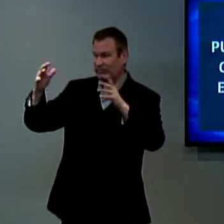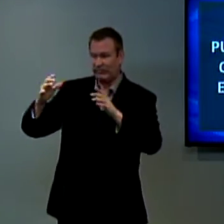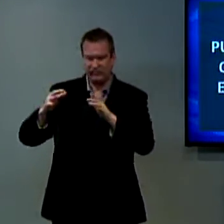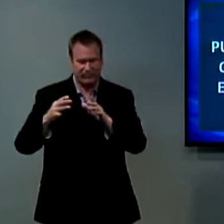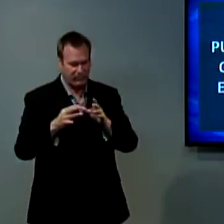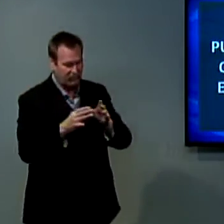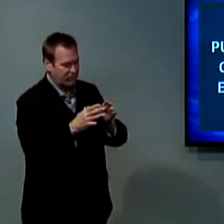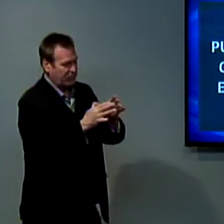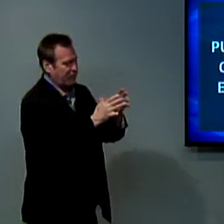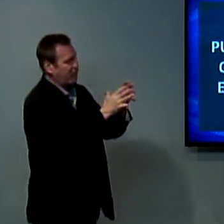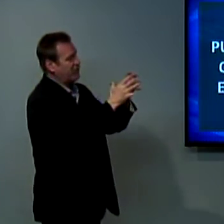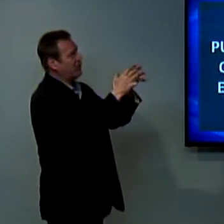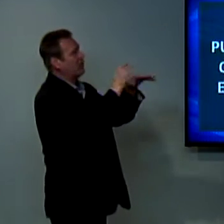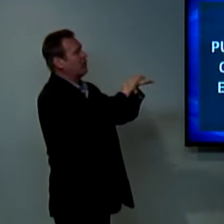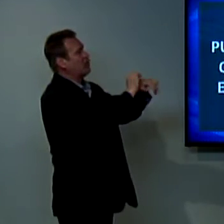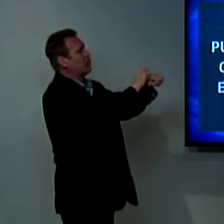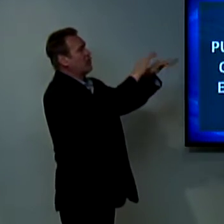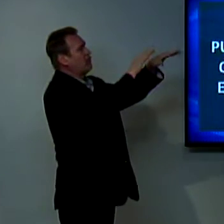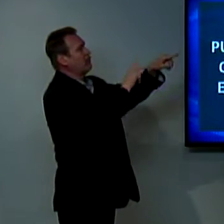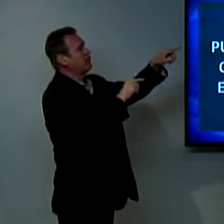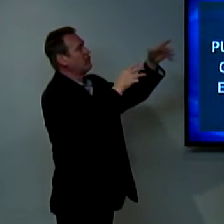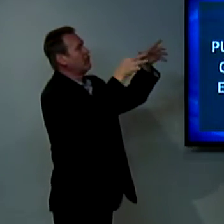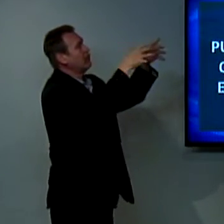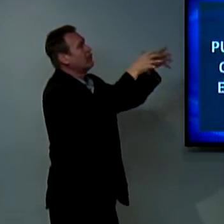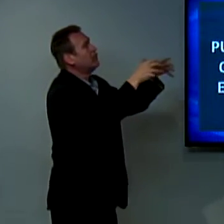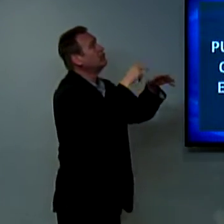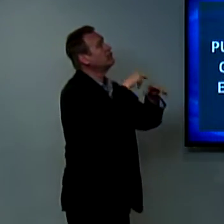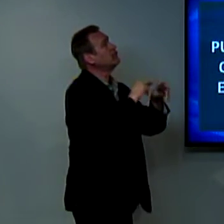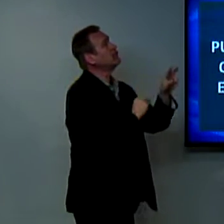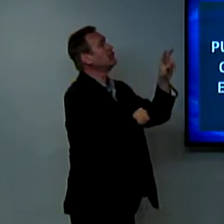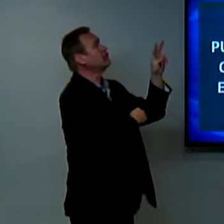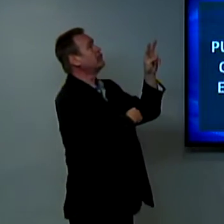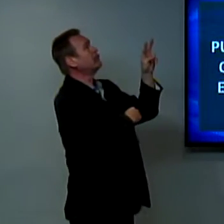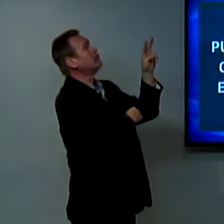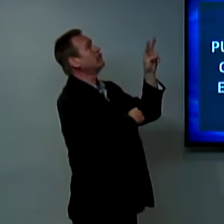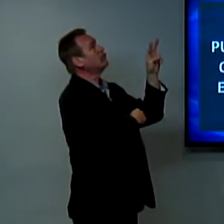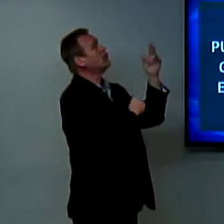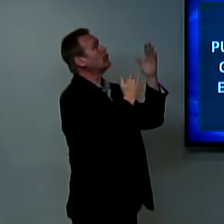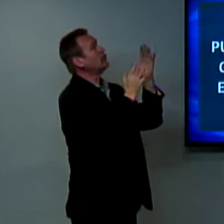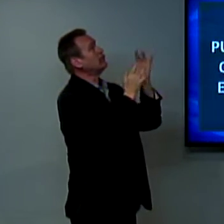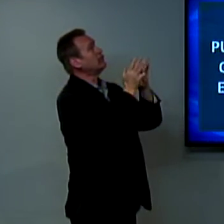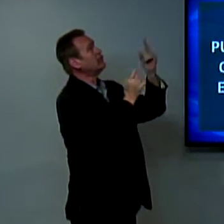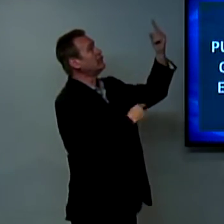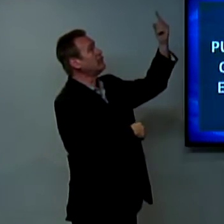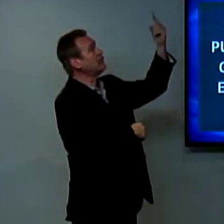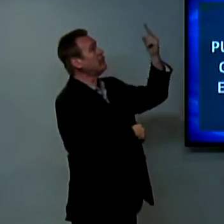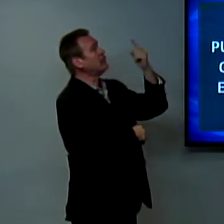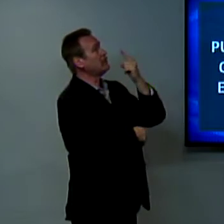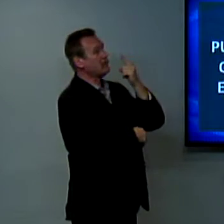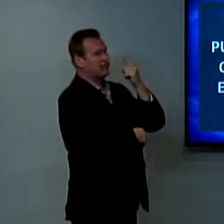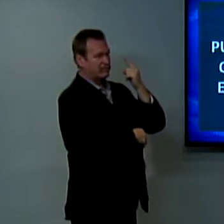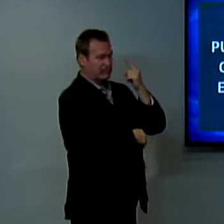They said goodbye and they traveled to a mountain. And they were literally standing there waiting for Jesus to come.